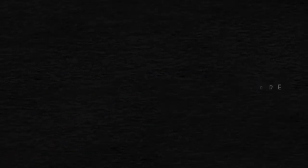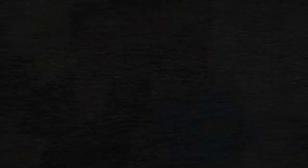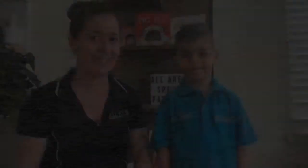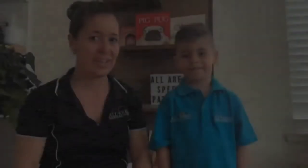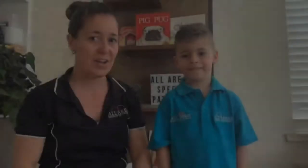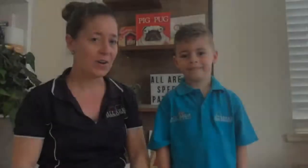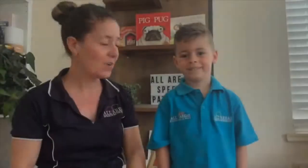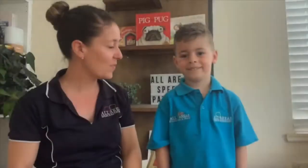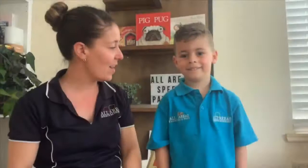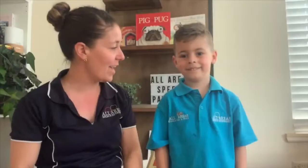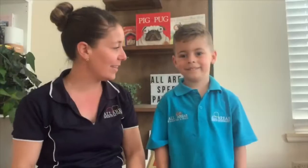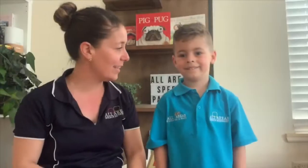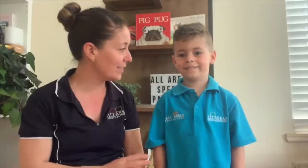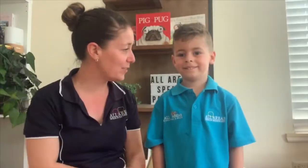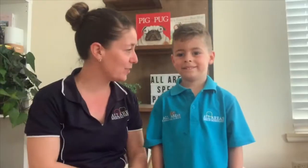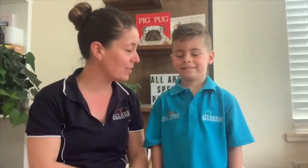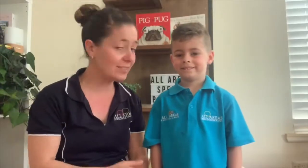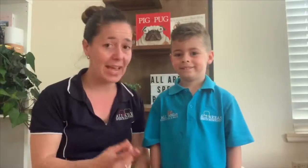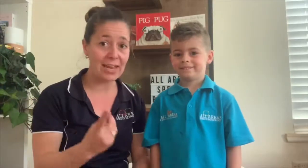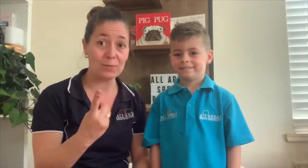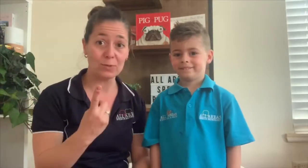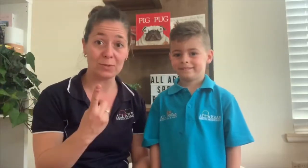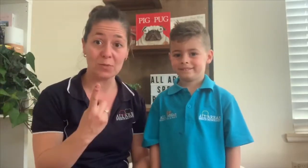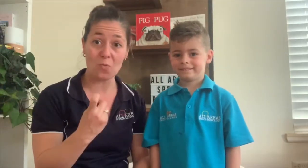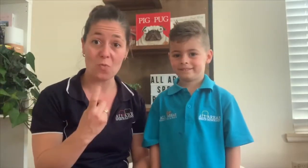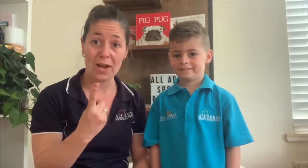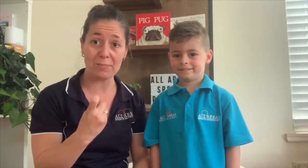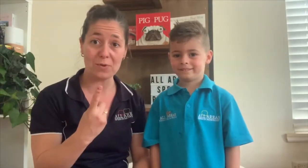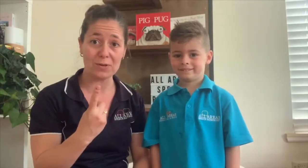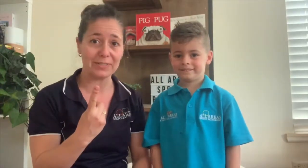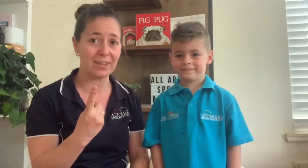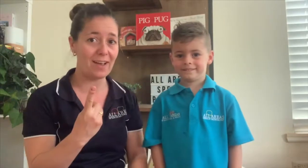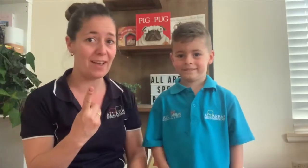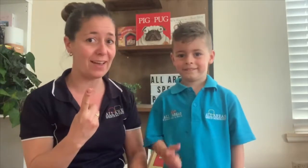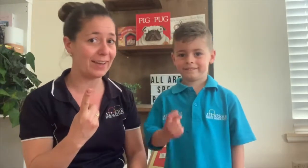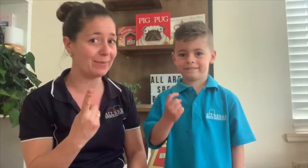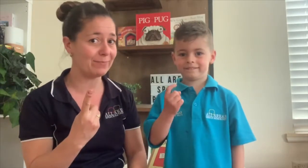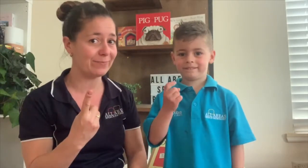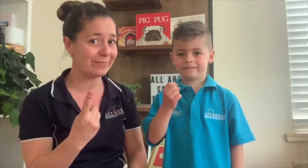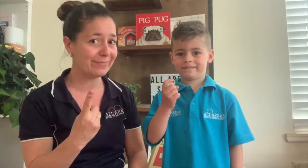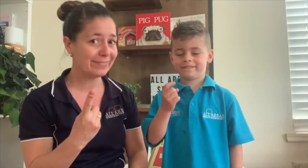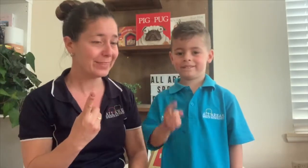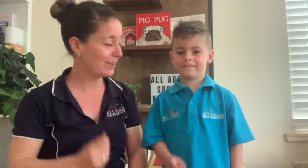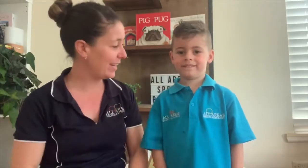Alright, let's do those animals one more time. You ready?